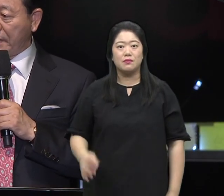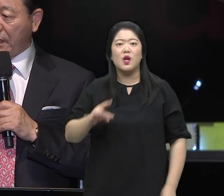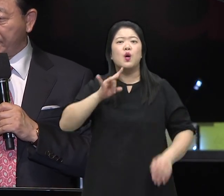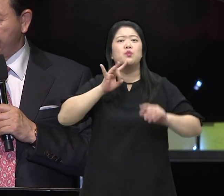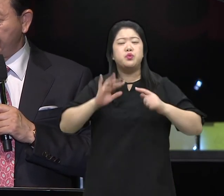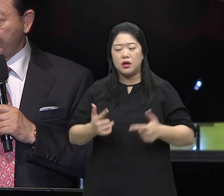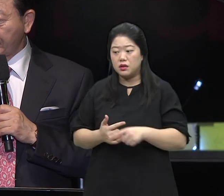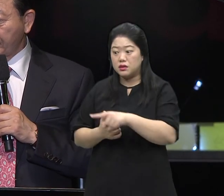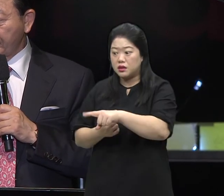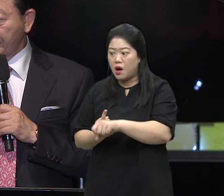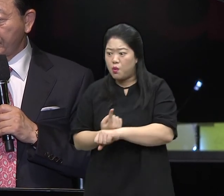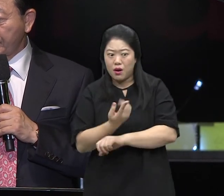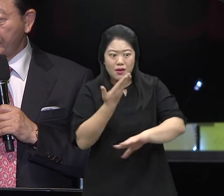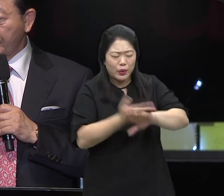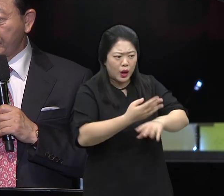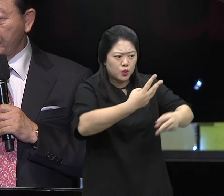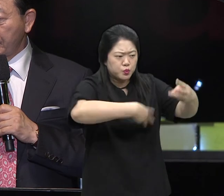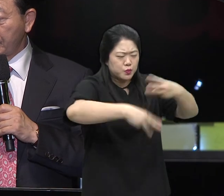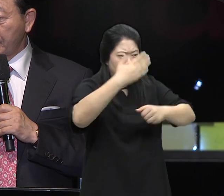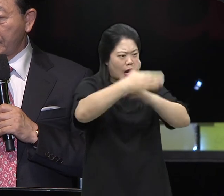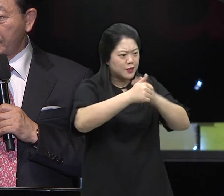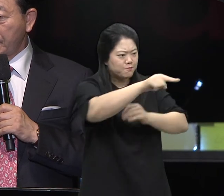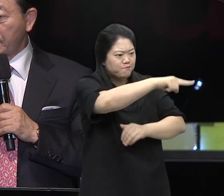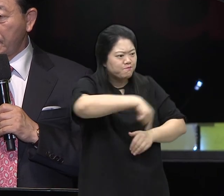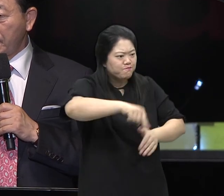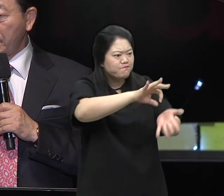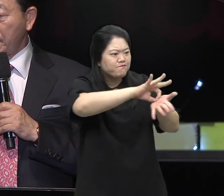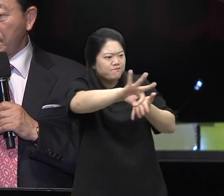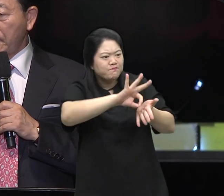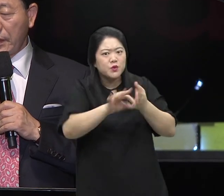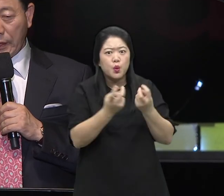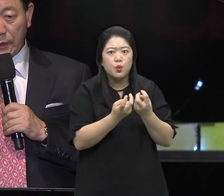And no one knows what will happen through these remnants in the future And